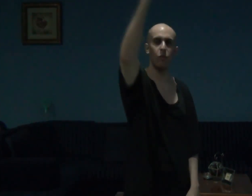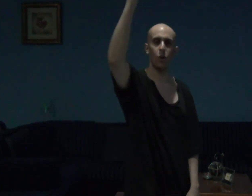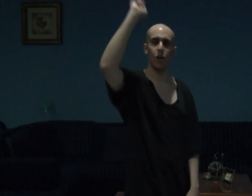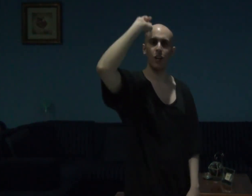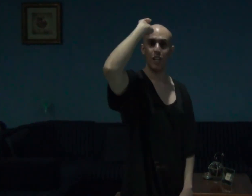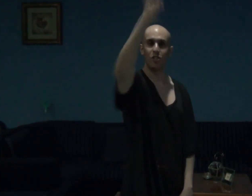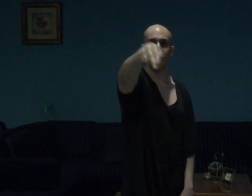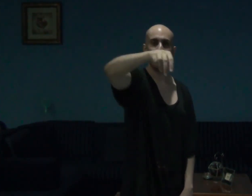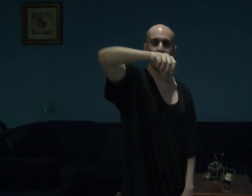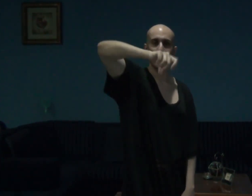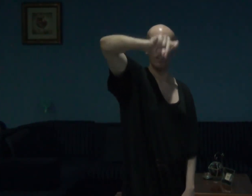revoir, and sayonara.